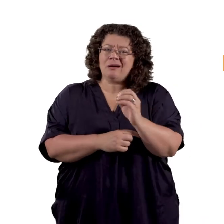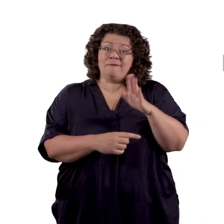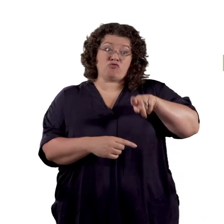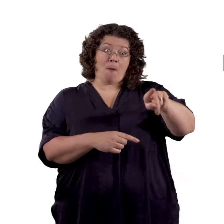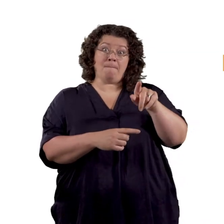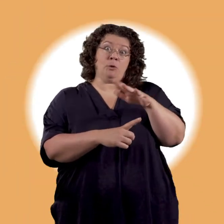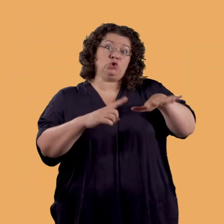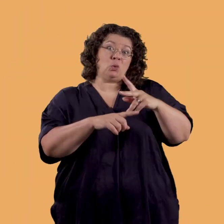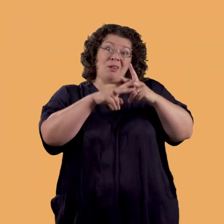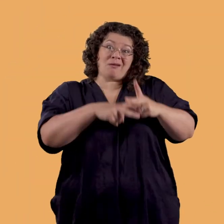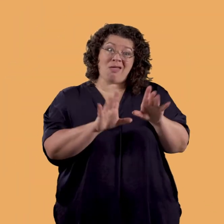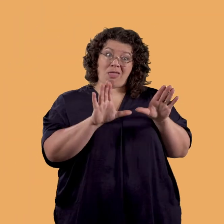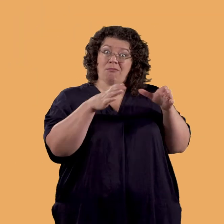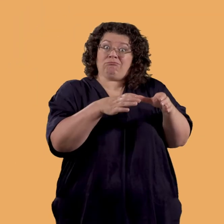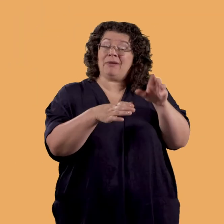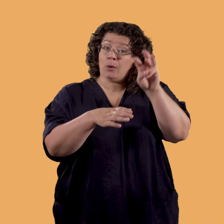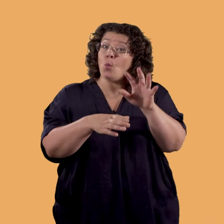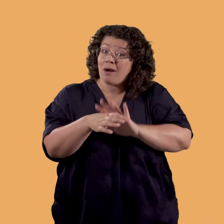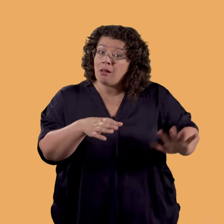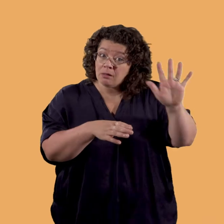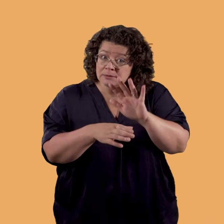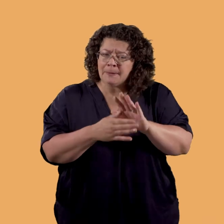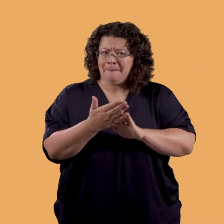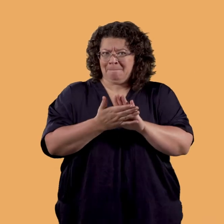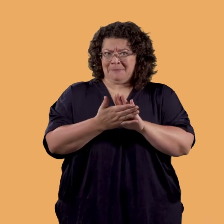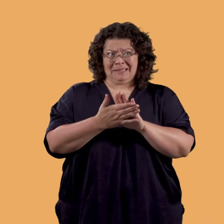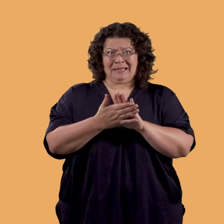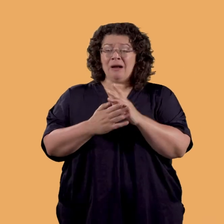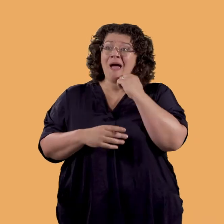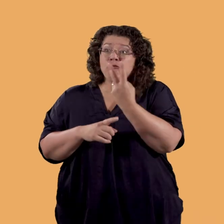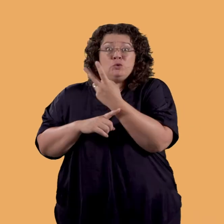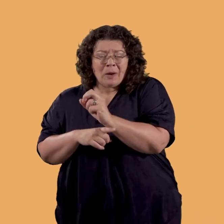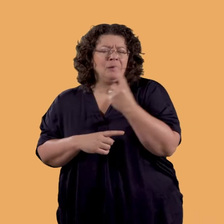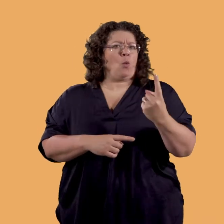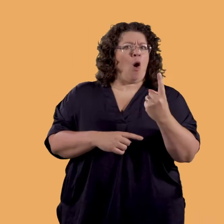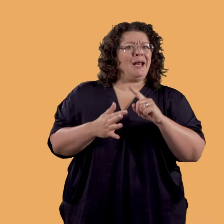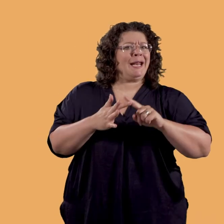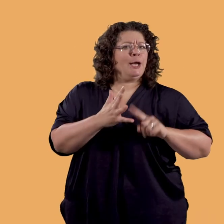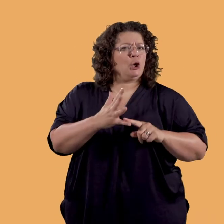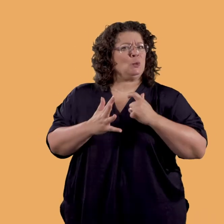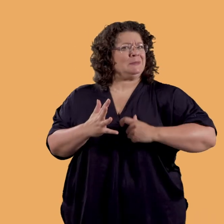That's more than 1 in 20 making EU citizens a sizeable minority of the Welsh care workforce.